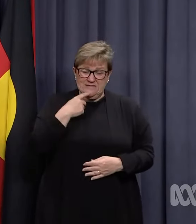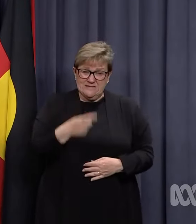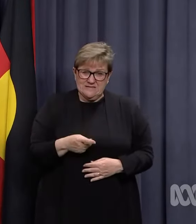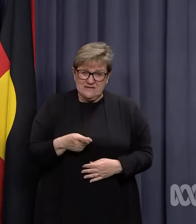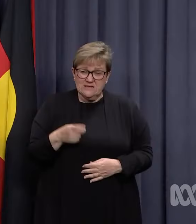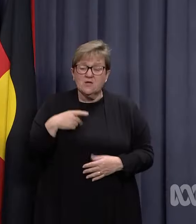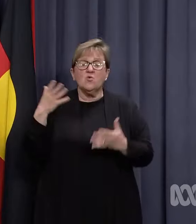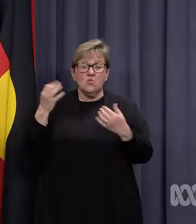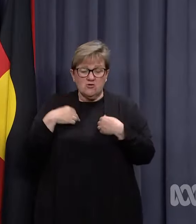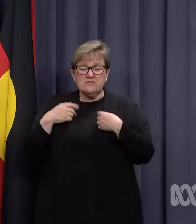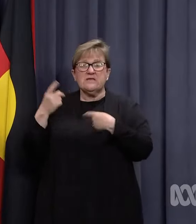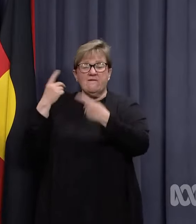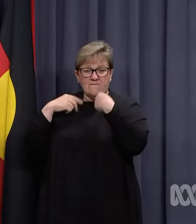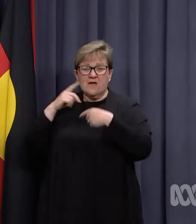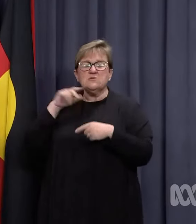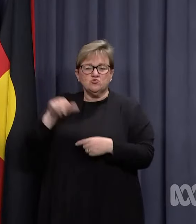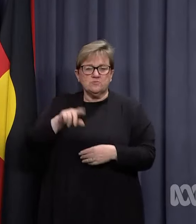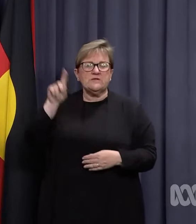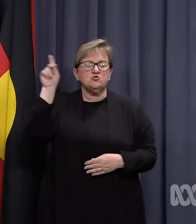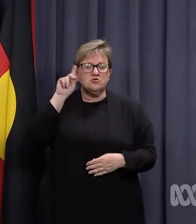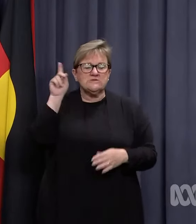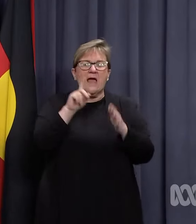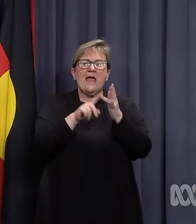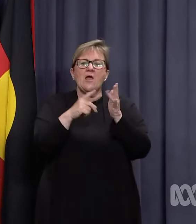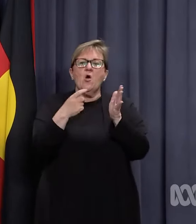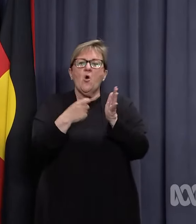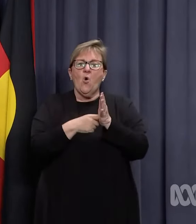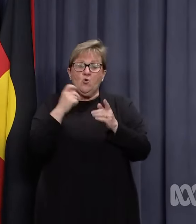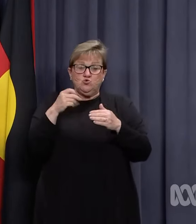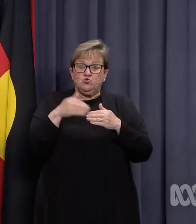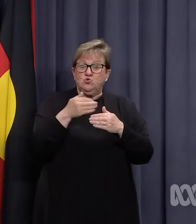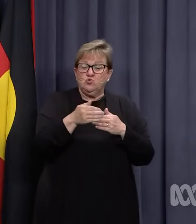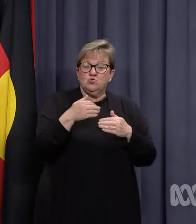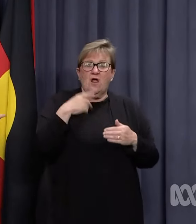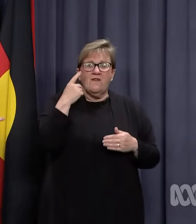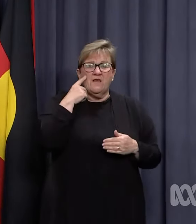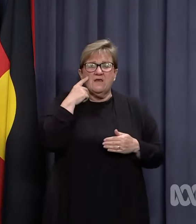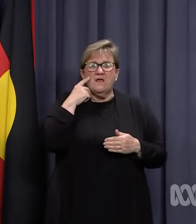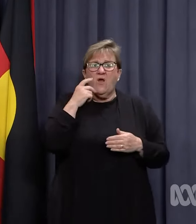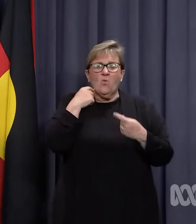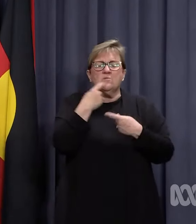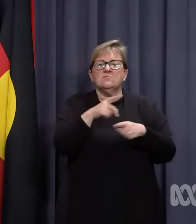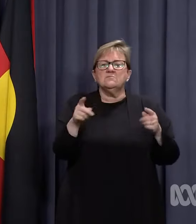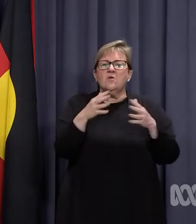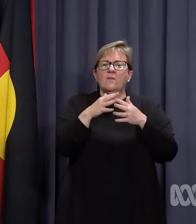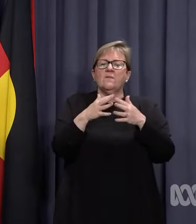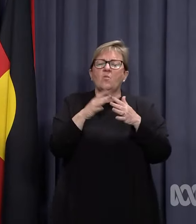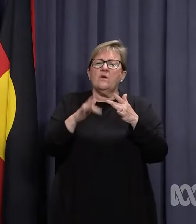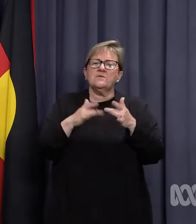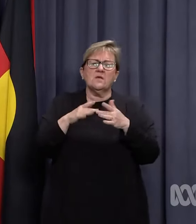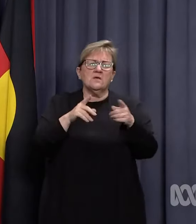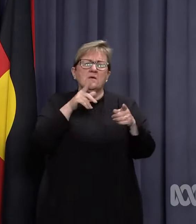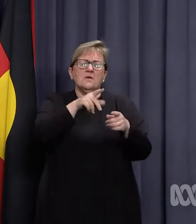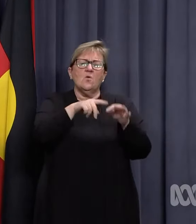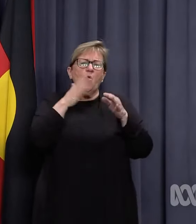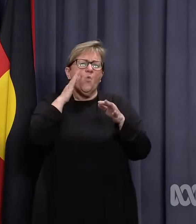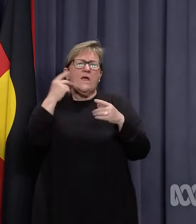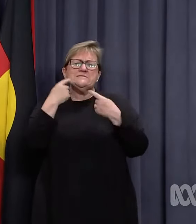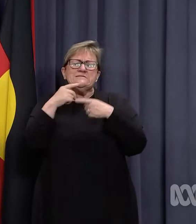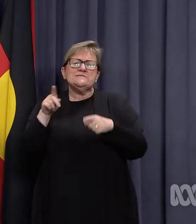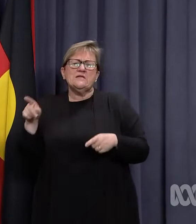We received advice that it should be today or soon after, I think, and the advice will be published on the website. When did you get that advice?